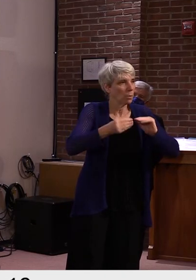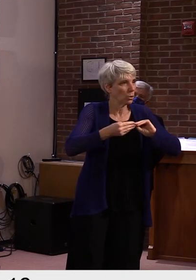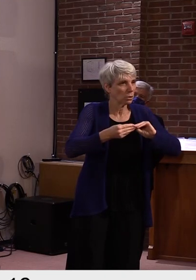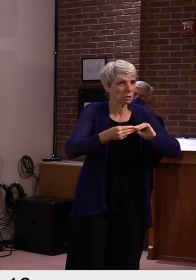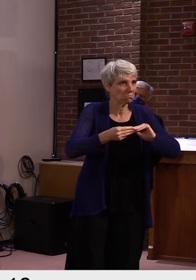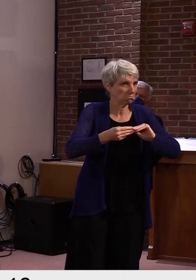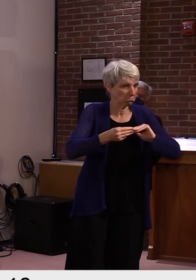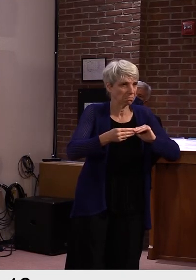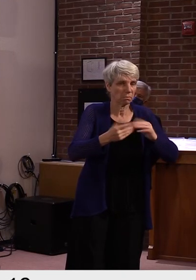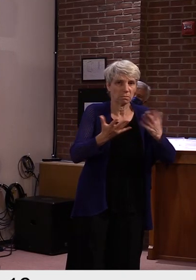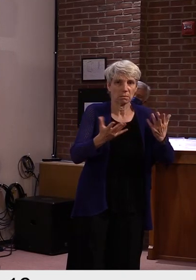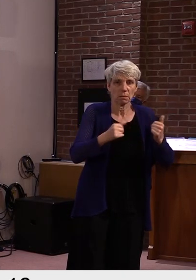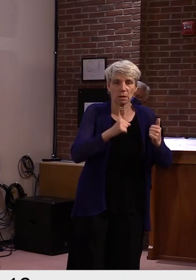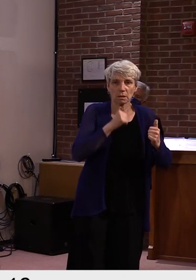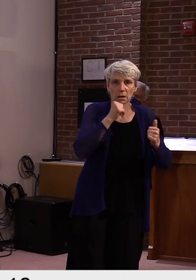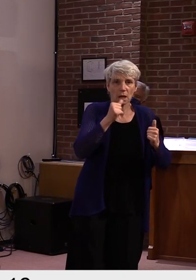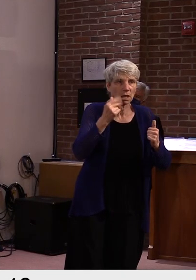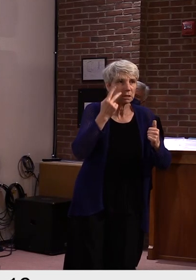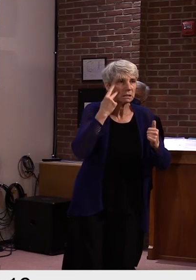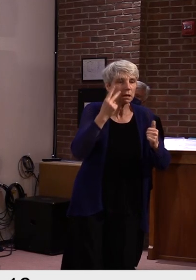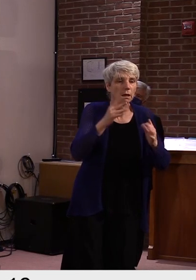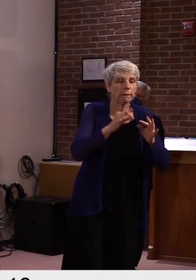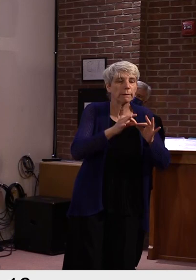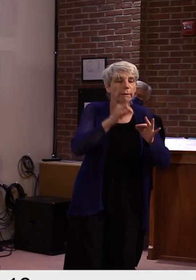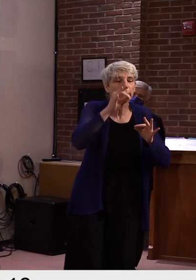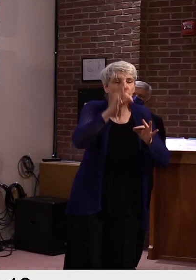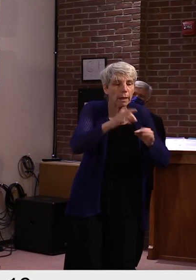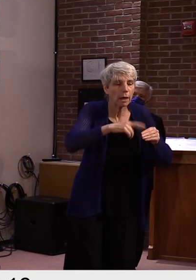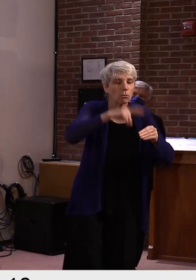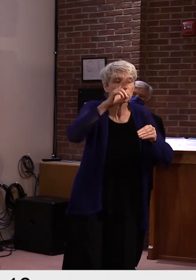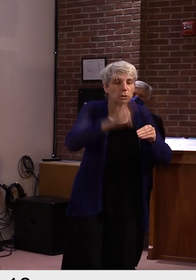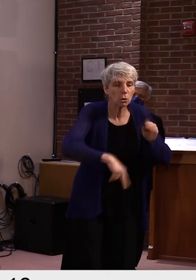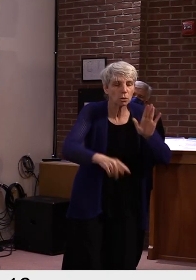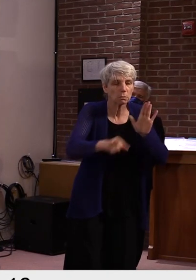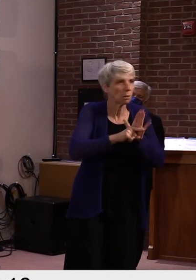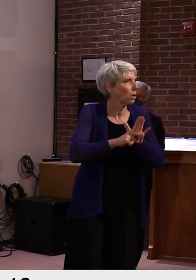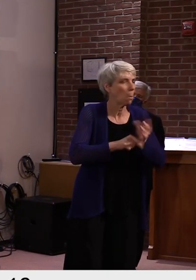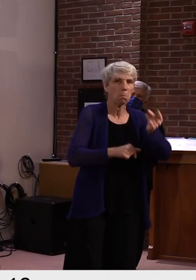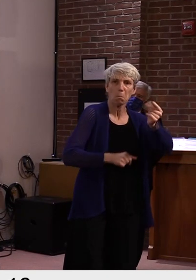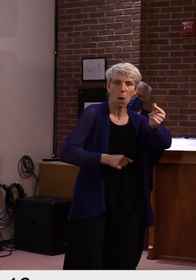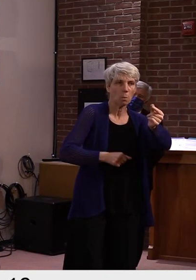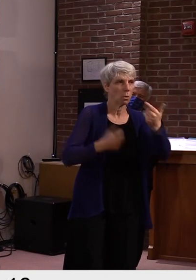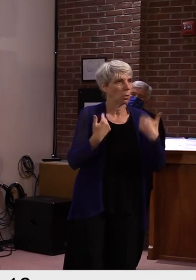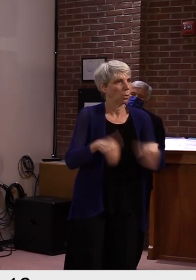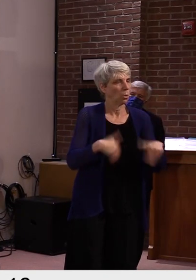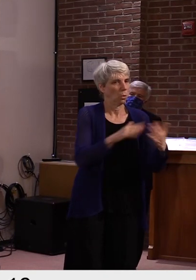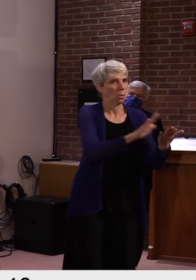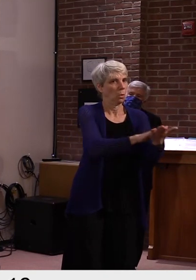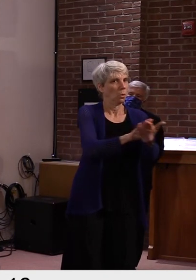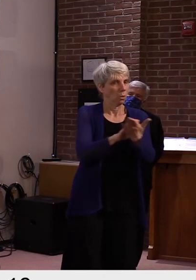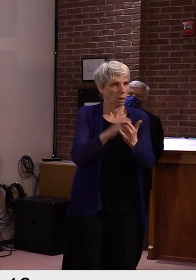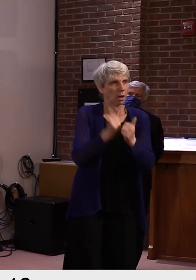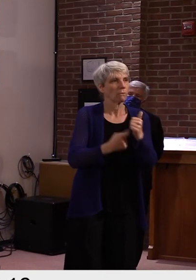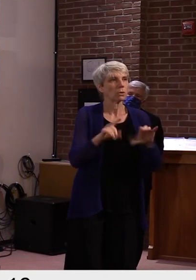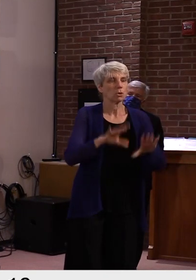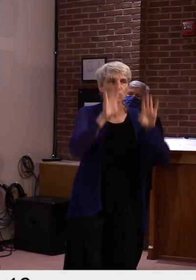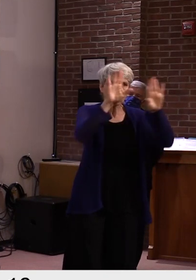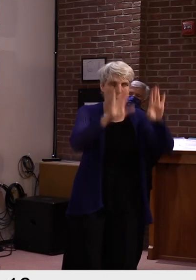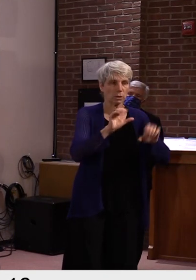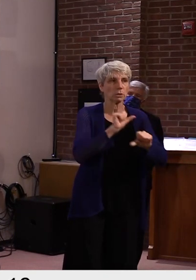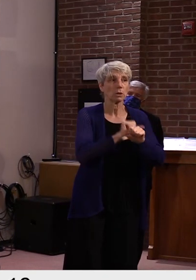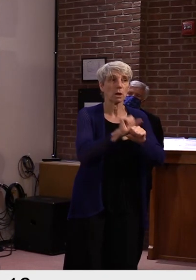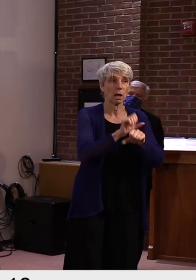we didn't see any delay in the, in the results. So I think everyone did a great job. I think the Secretary of State